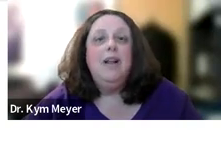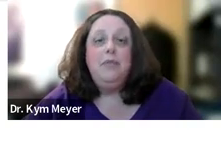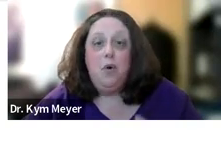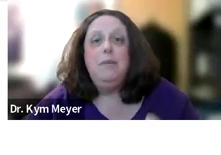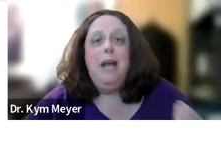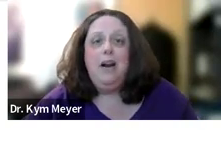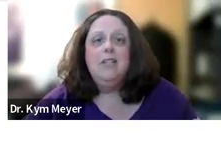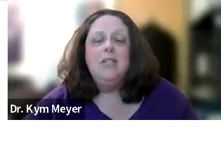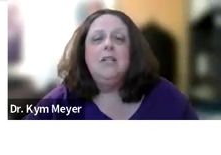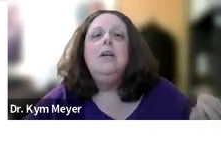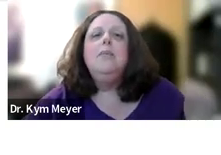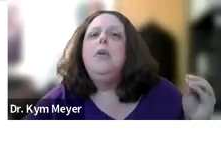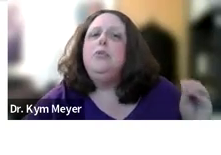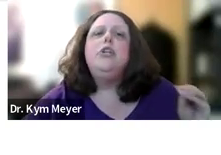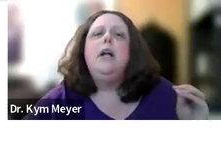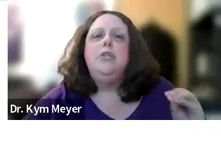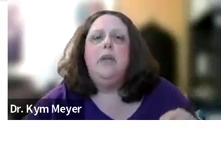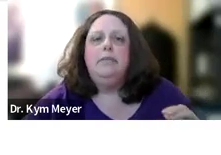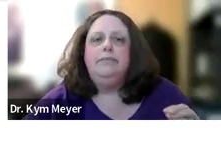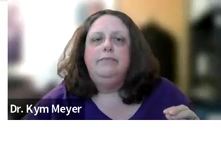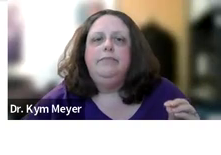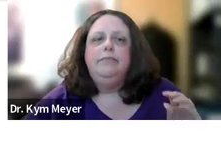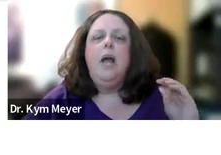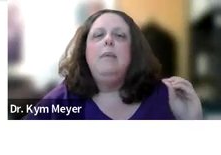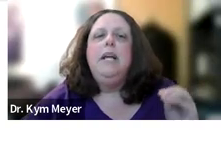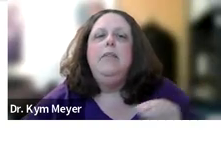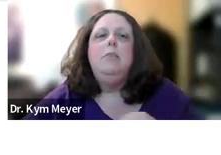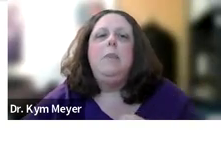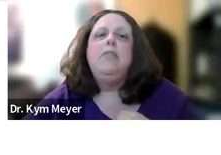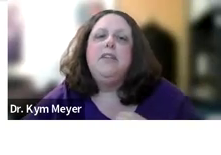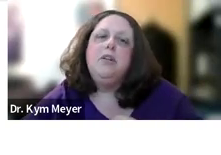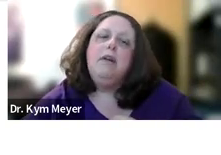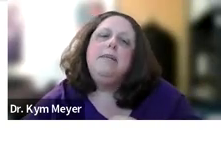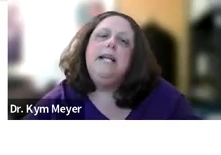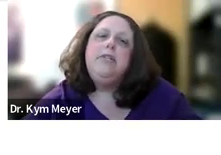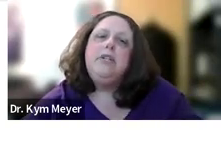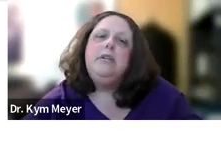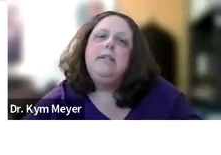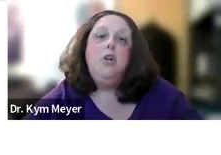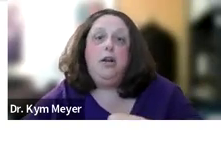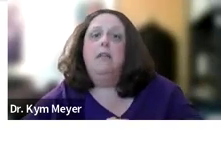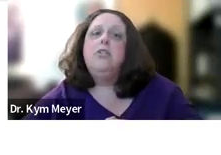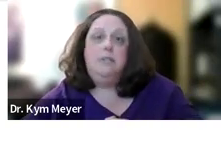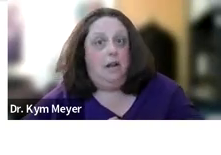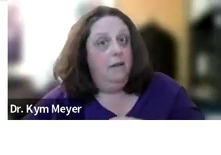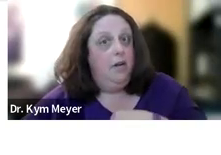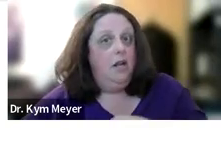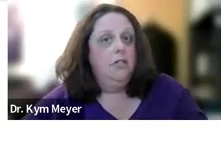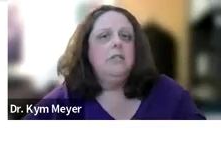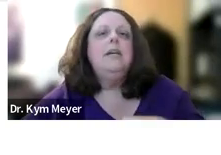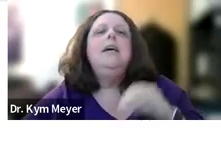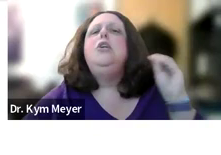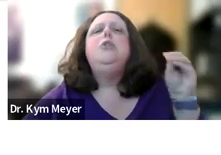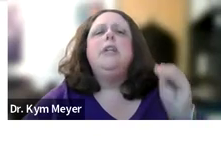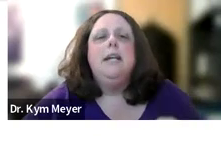is informing parents. You should not do that. I'm going to give you my professional recommendation as an audiologist, and I am an